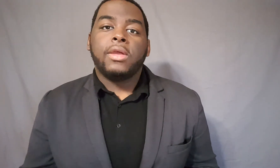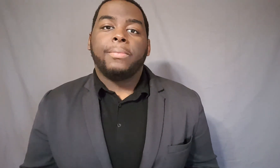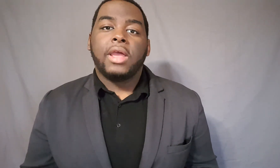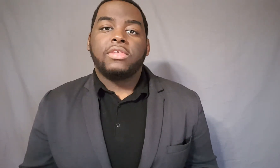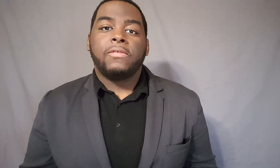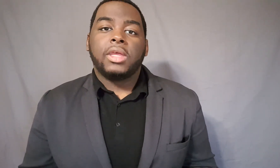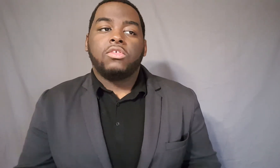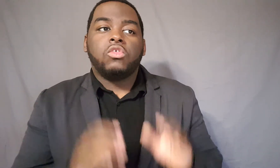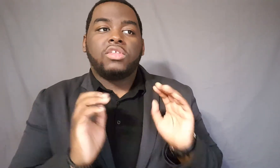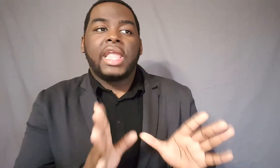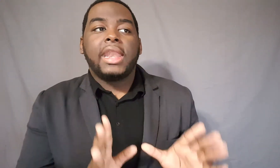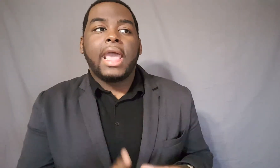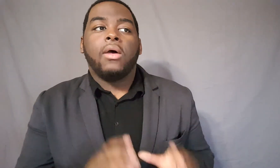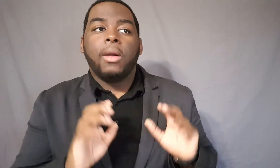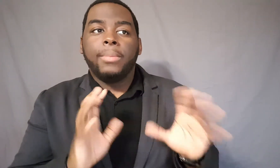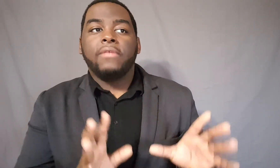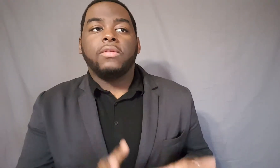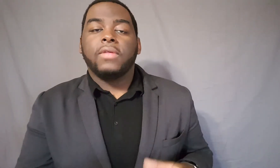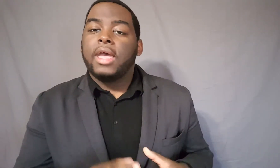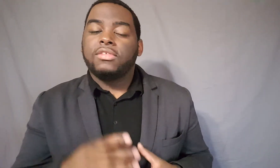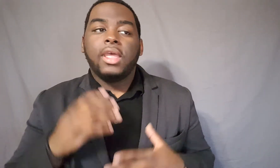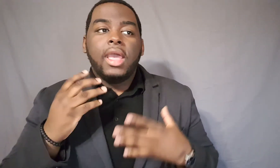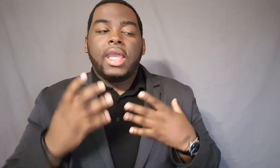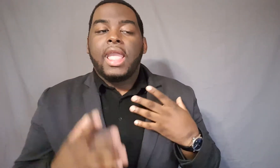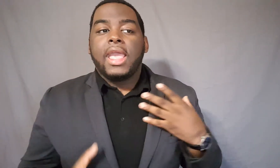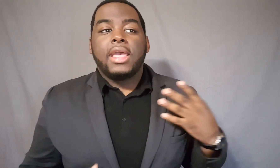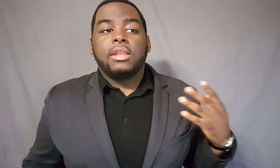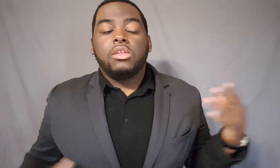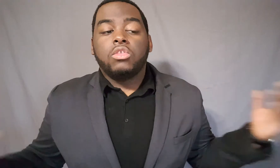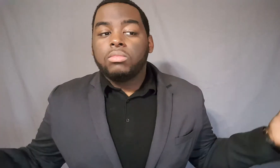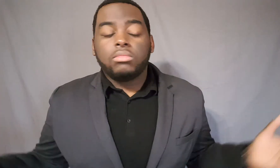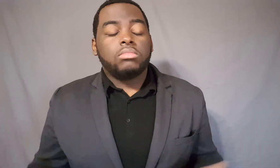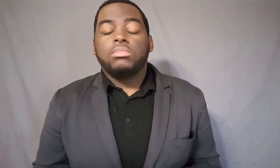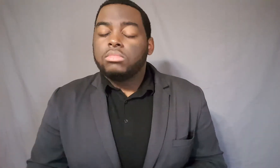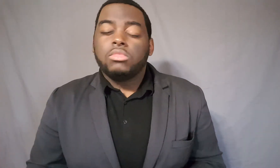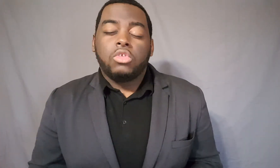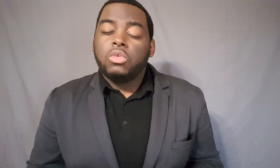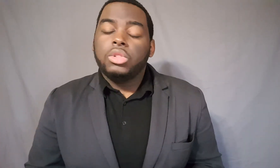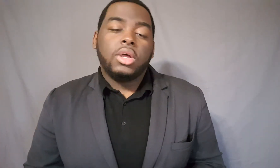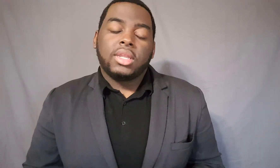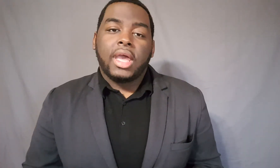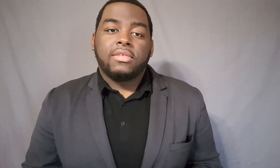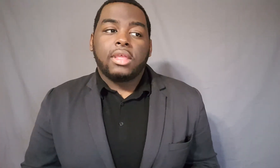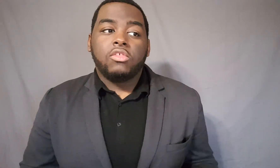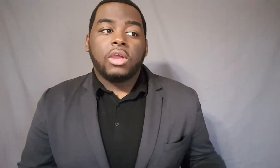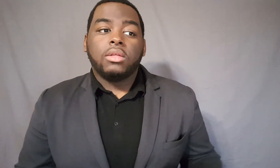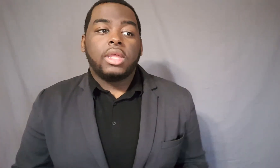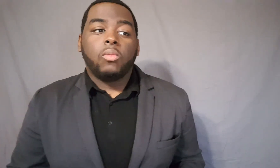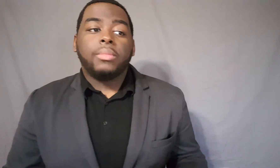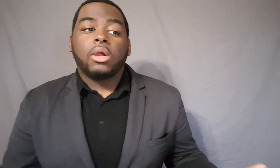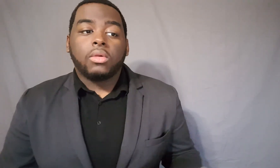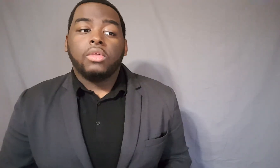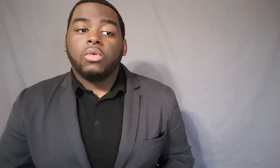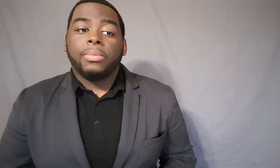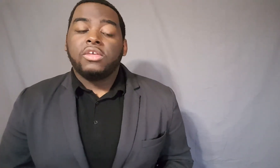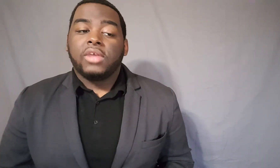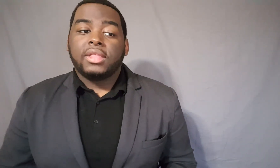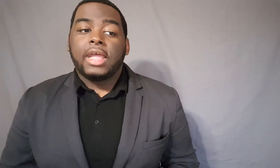impressive because you stand out above the rest and you look nice and generally women are going to appreciate that